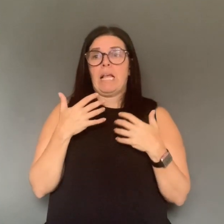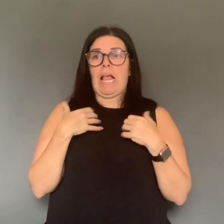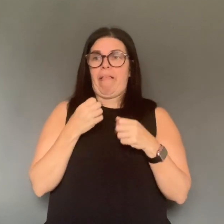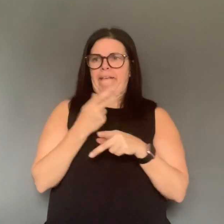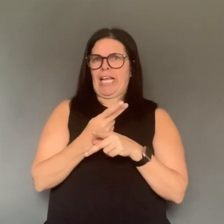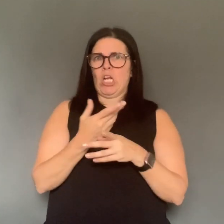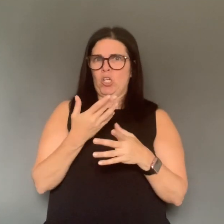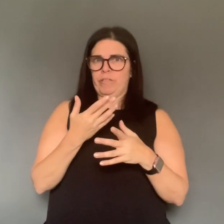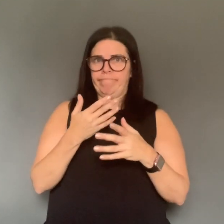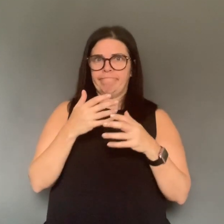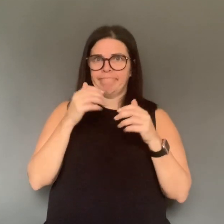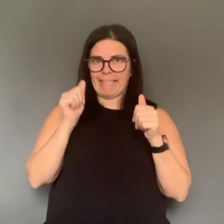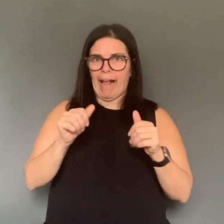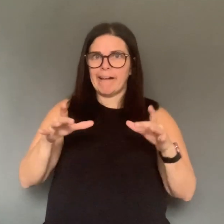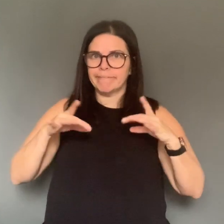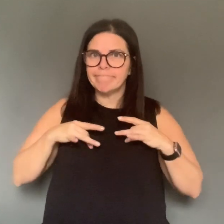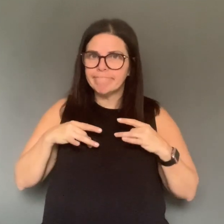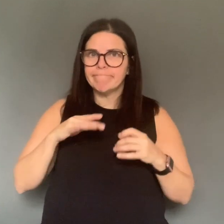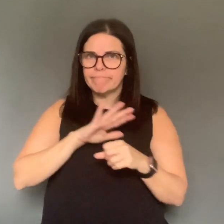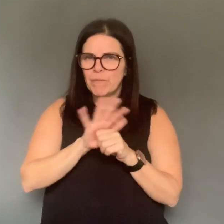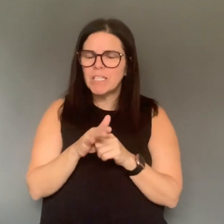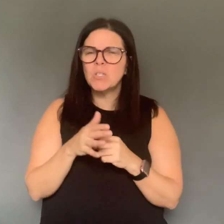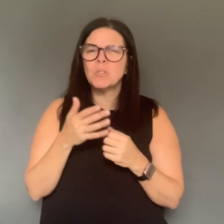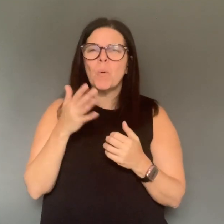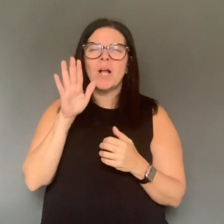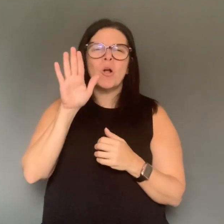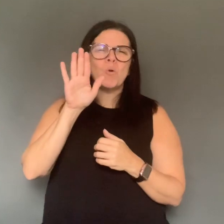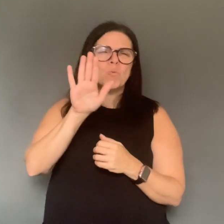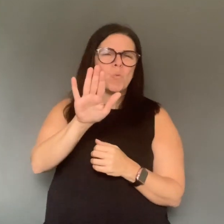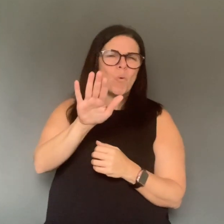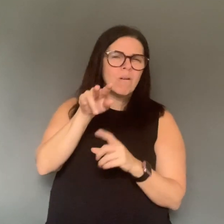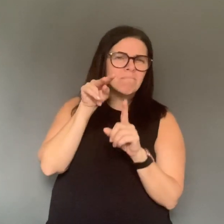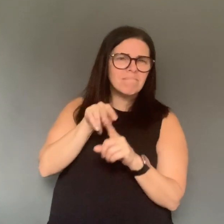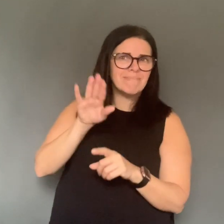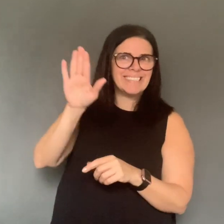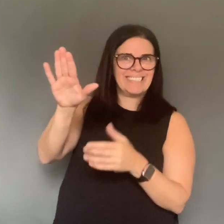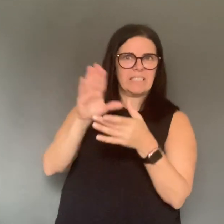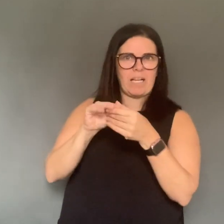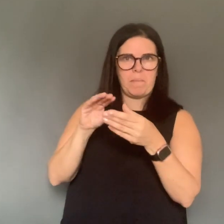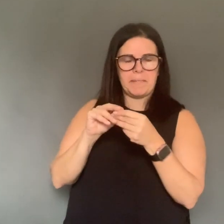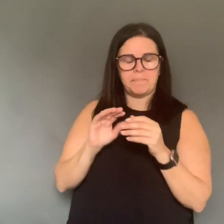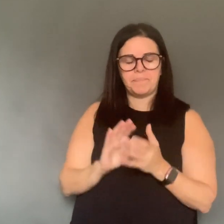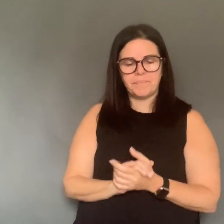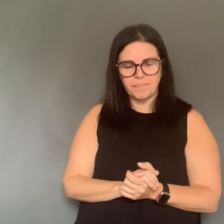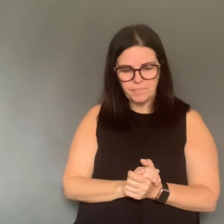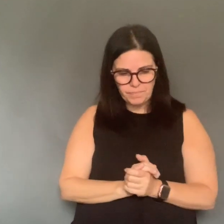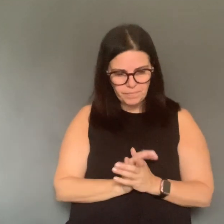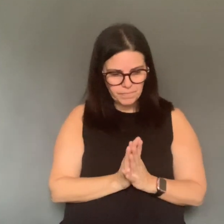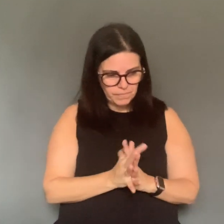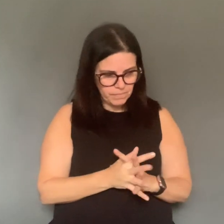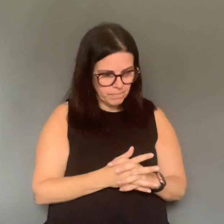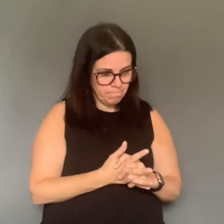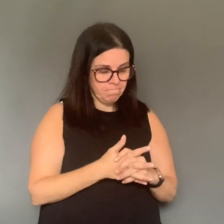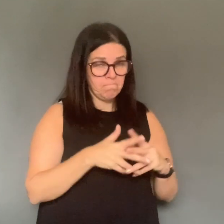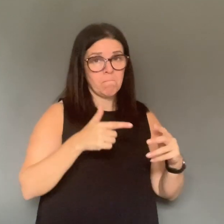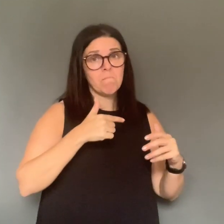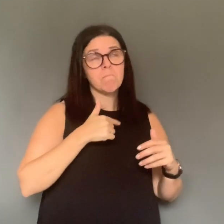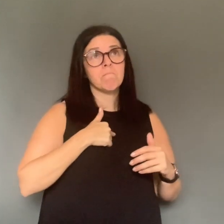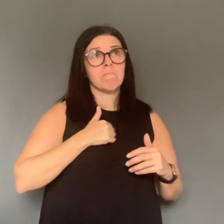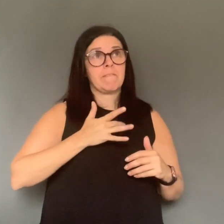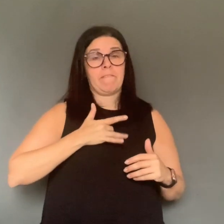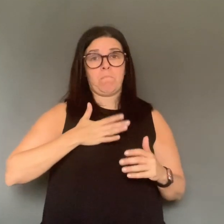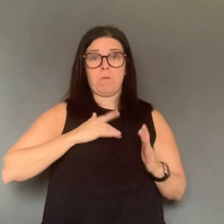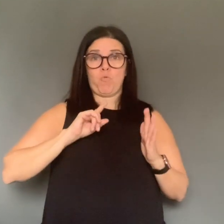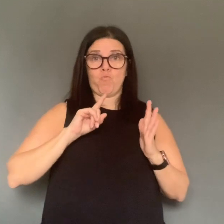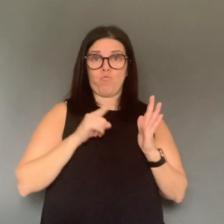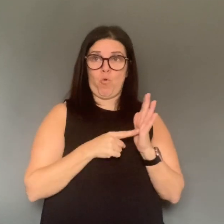job as the Medical Officer of Health is to protect my community. The community has given me this task, and my recommendation